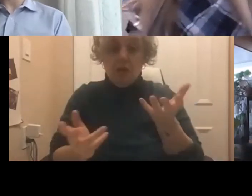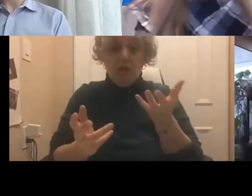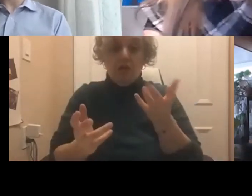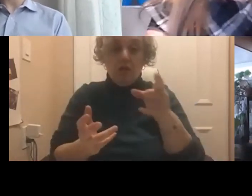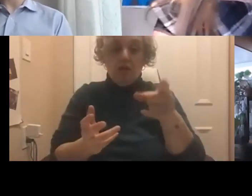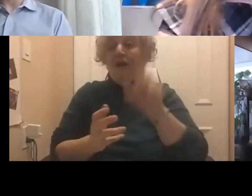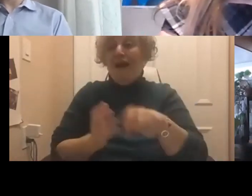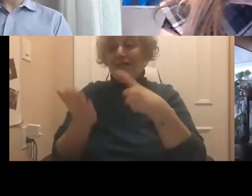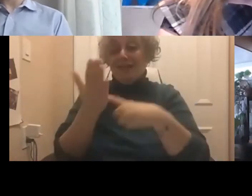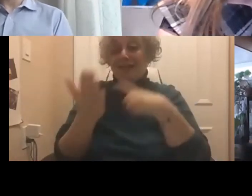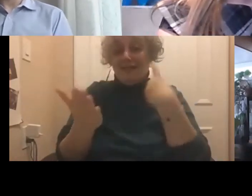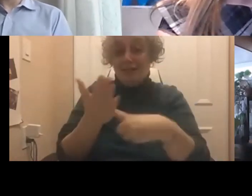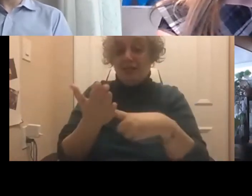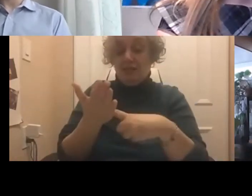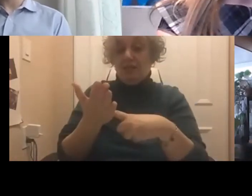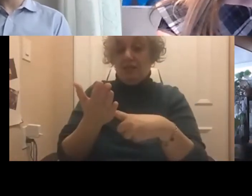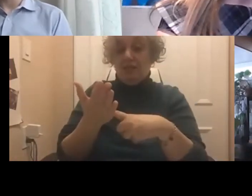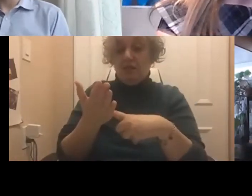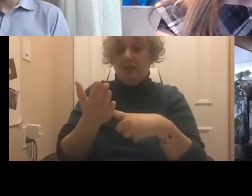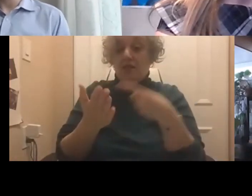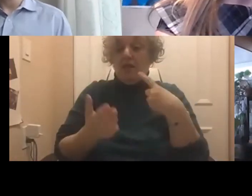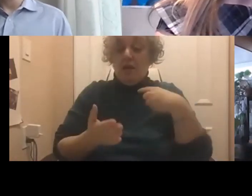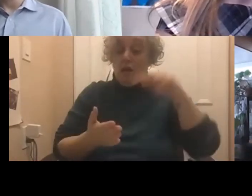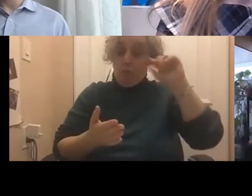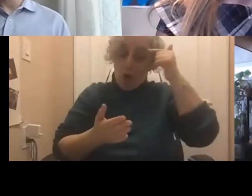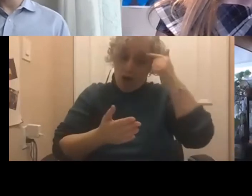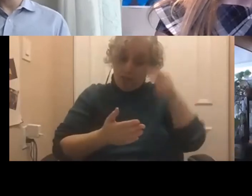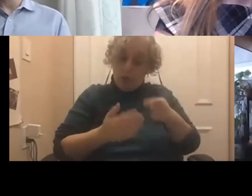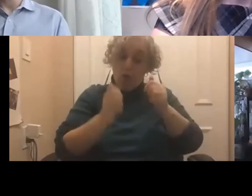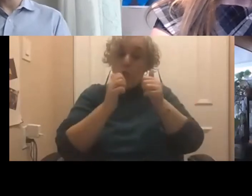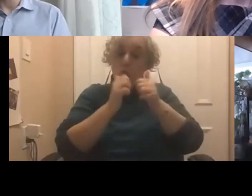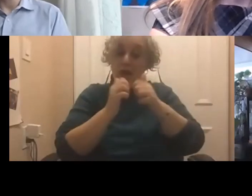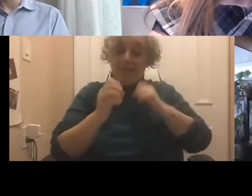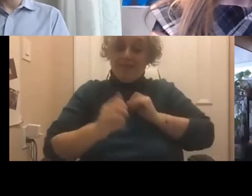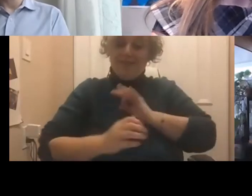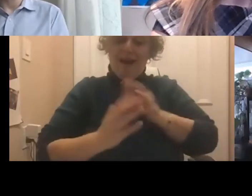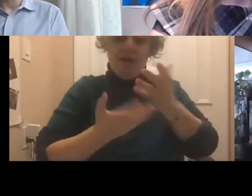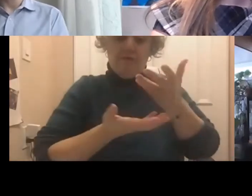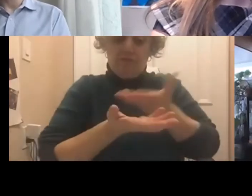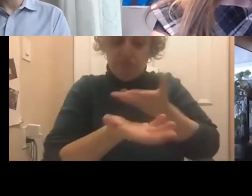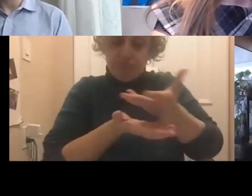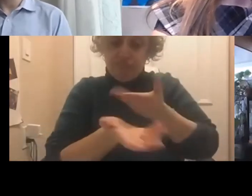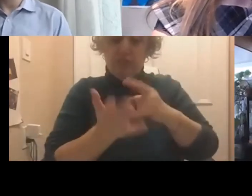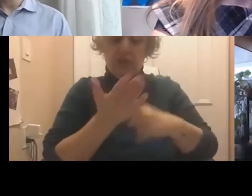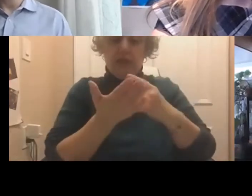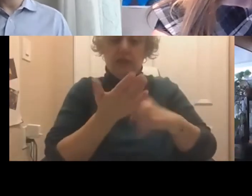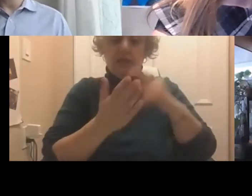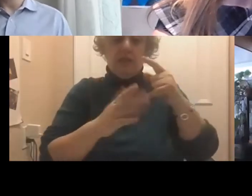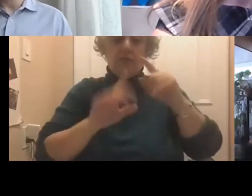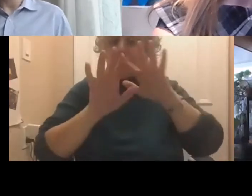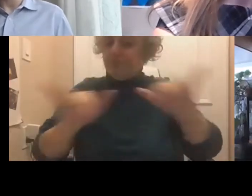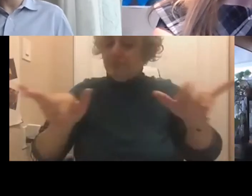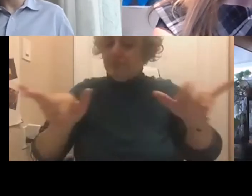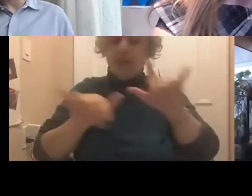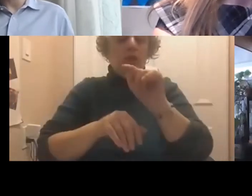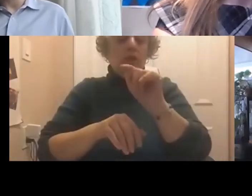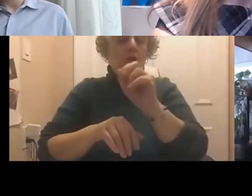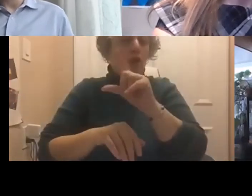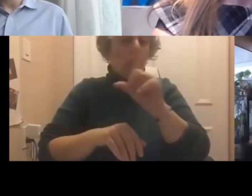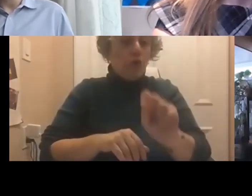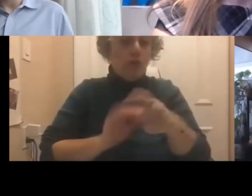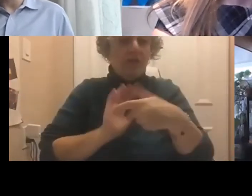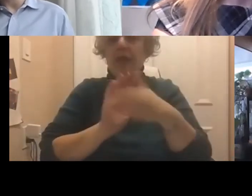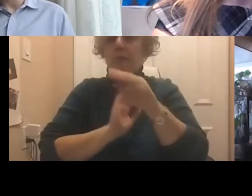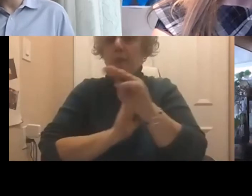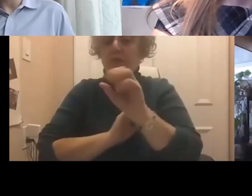be discussed as an employer, an employee, and then also diversifying the tools. So yeah, there may be Microsoft analytics, but we use for